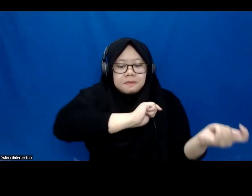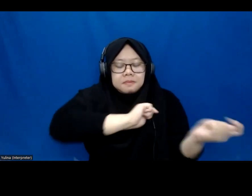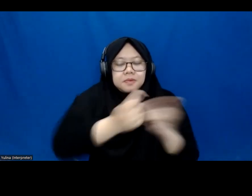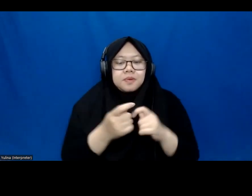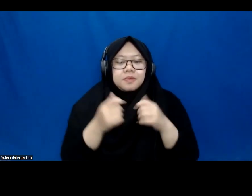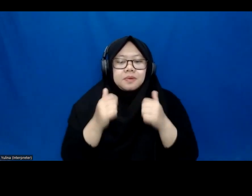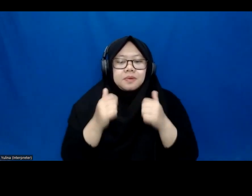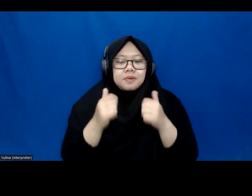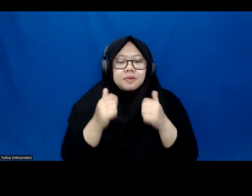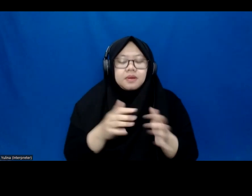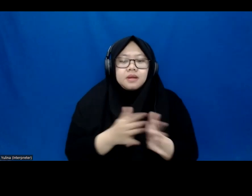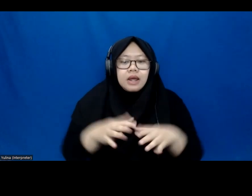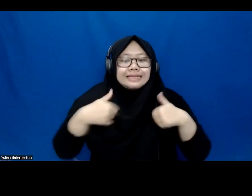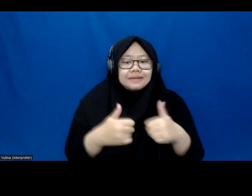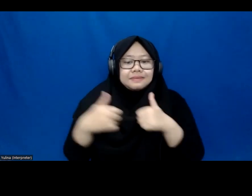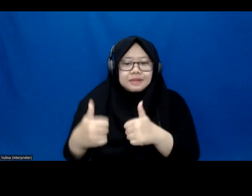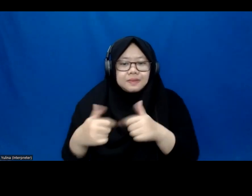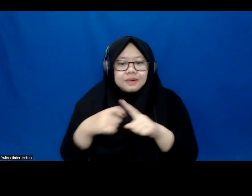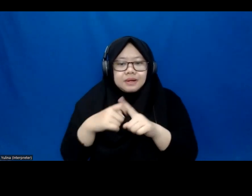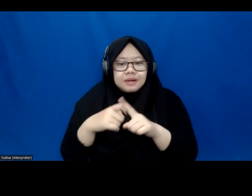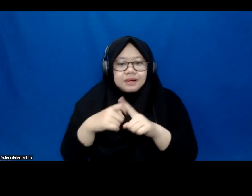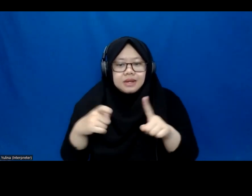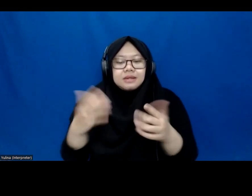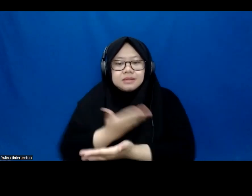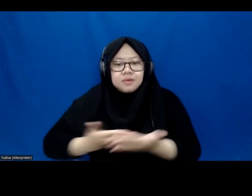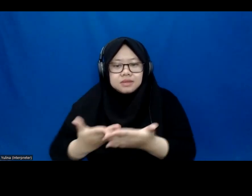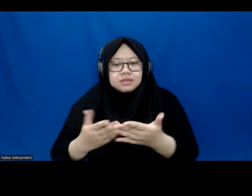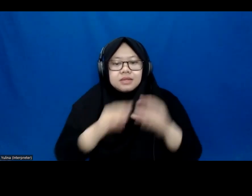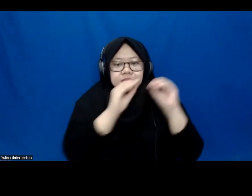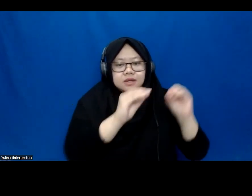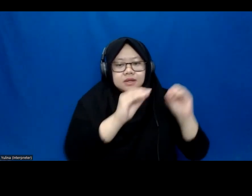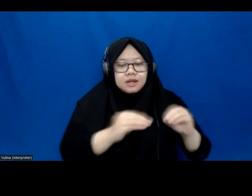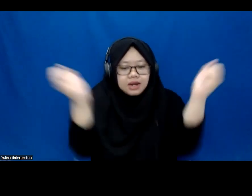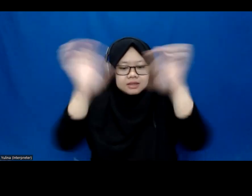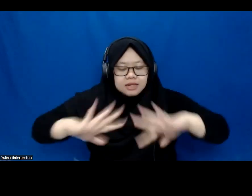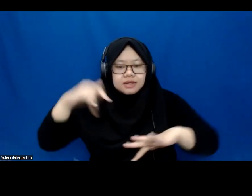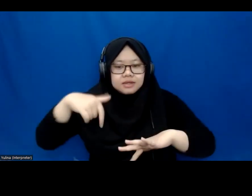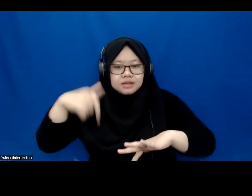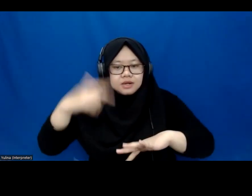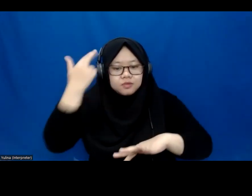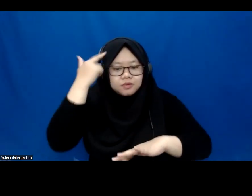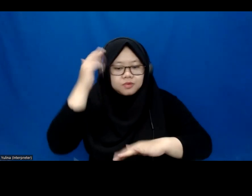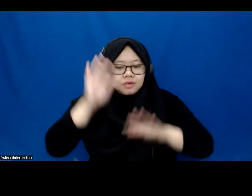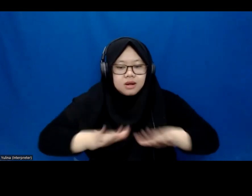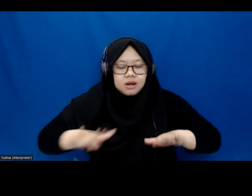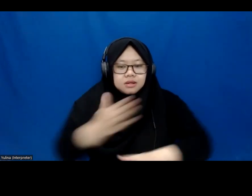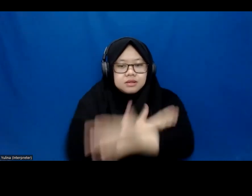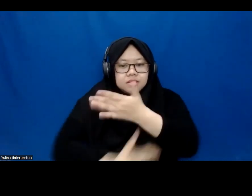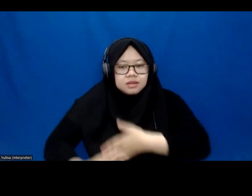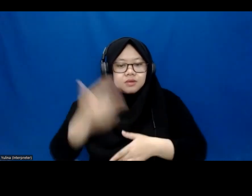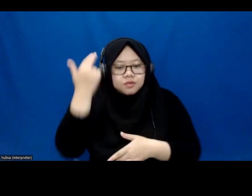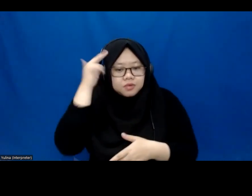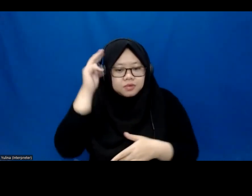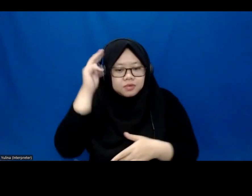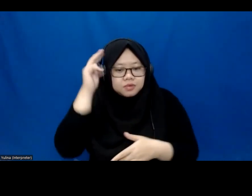readiness of the current educational landscape in ASEAN to provide learners with disabilities with digital-related skills is